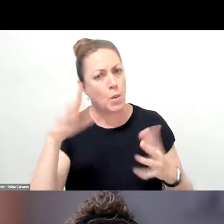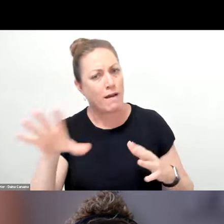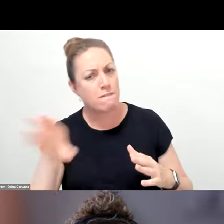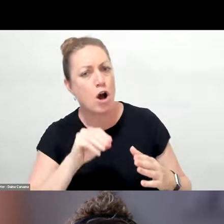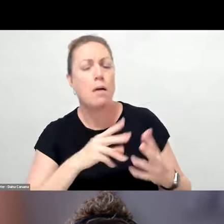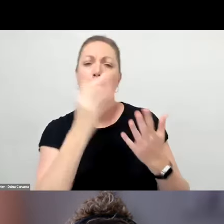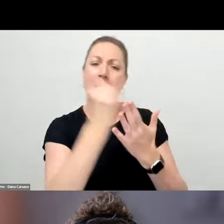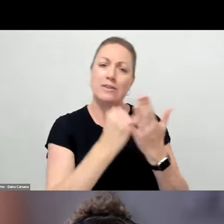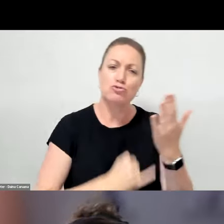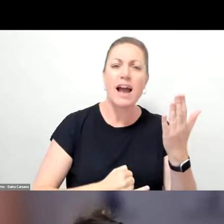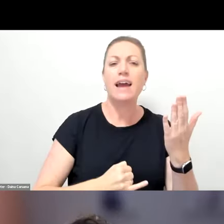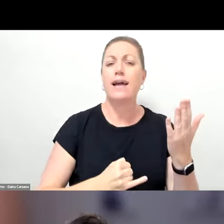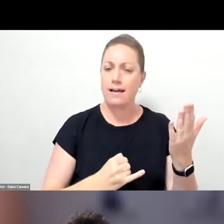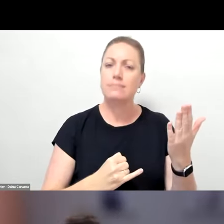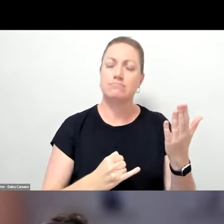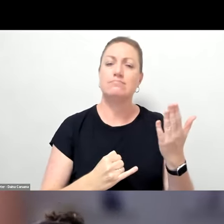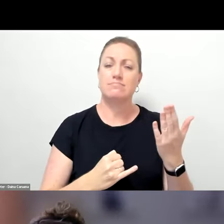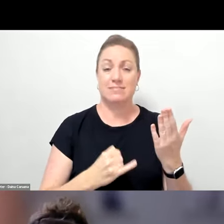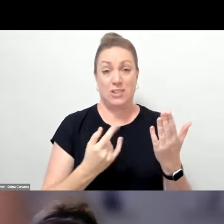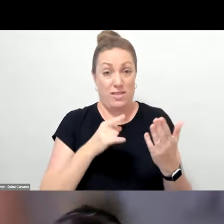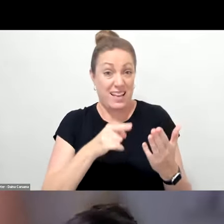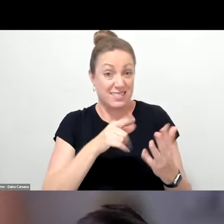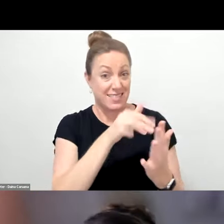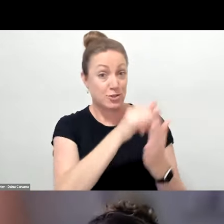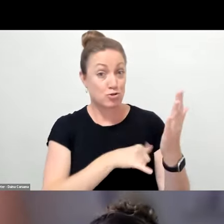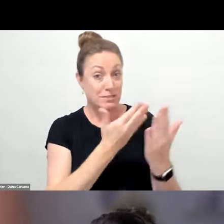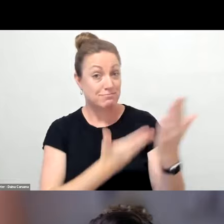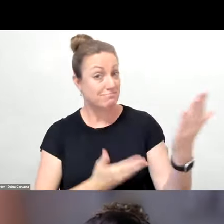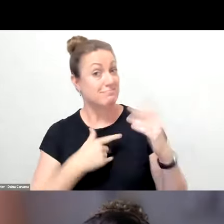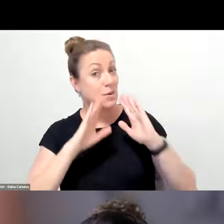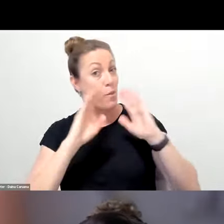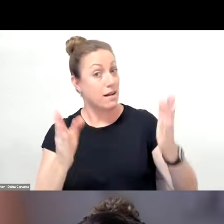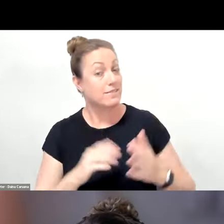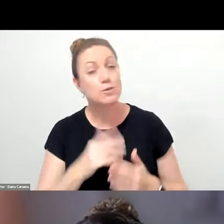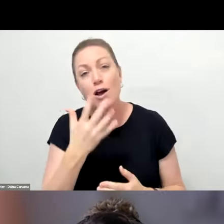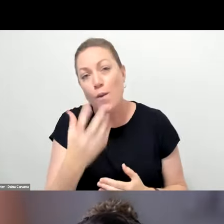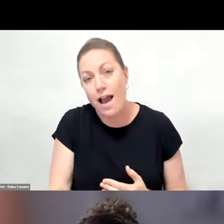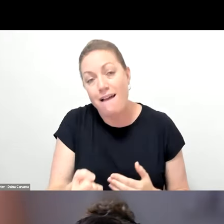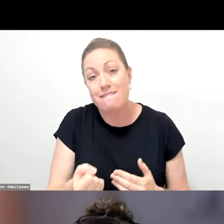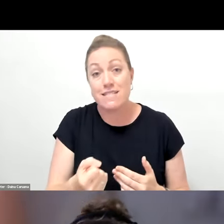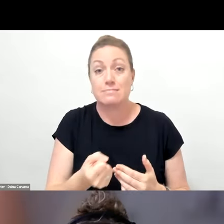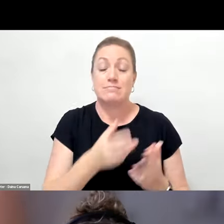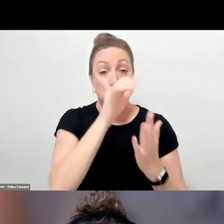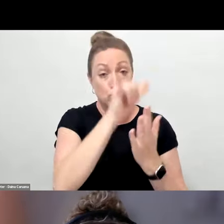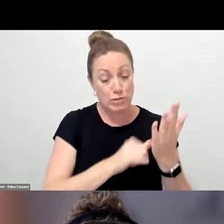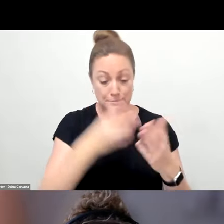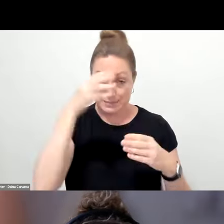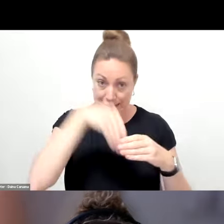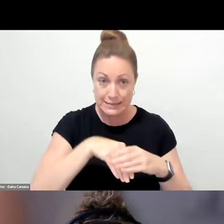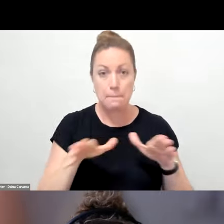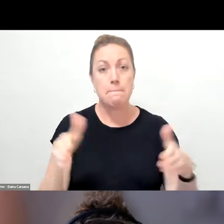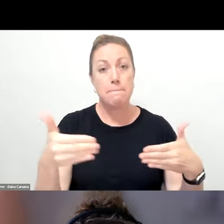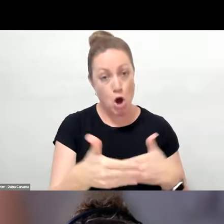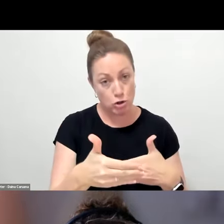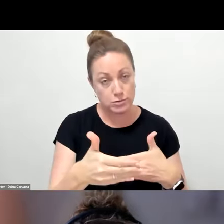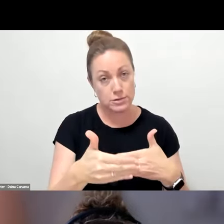of that. On that bit there. So that's the script. Wonderful. So we've got a script in the box. Next item we've got coming